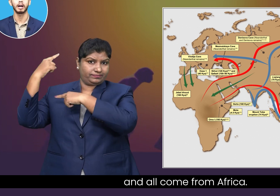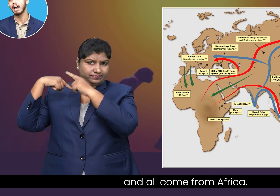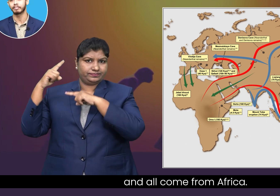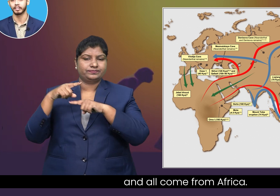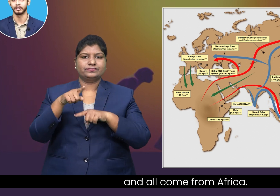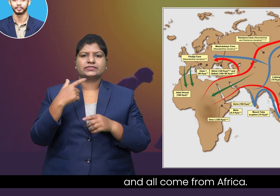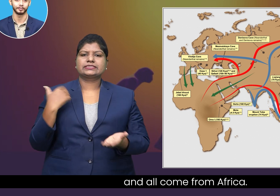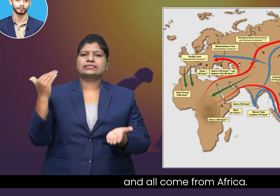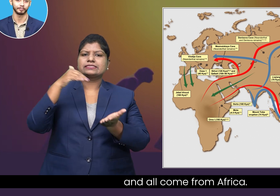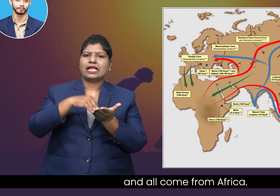Africa.